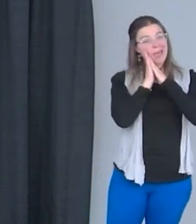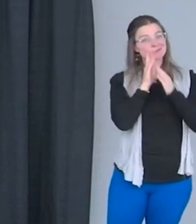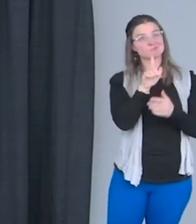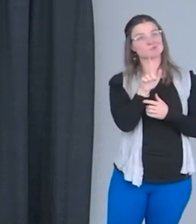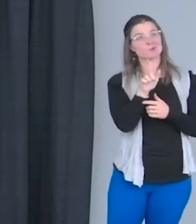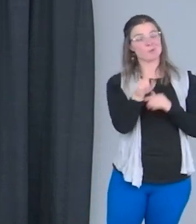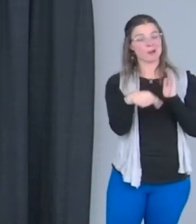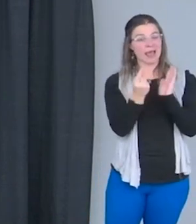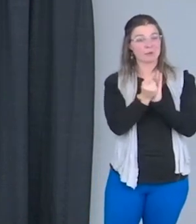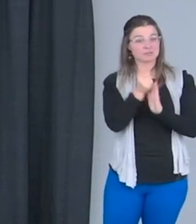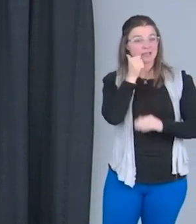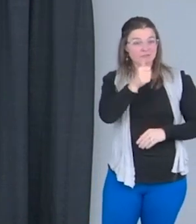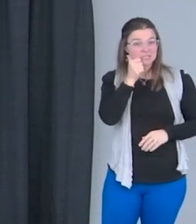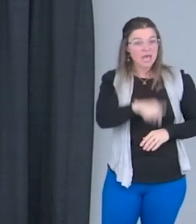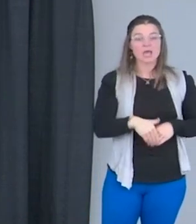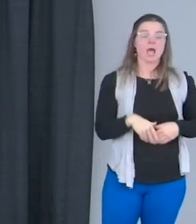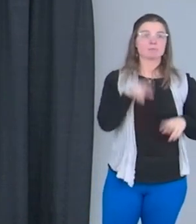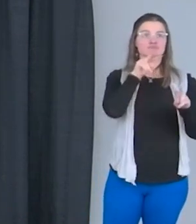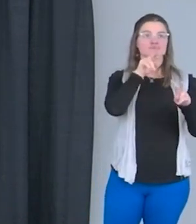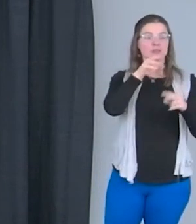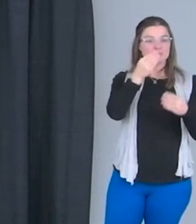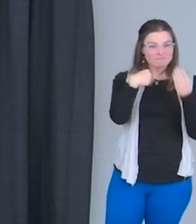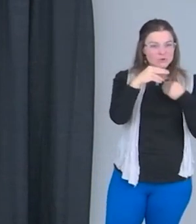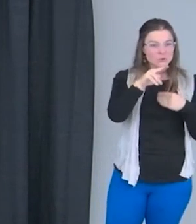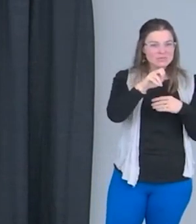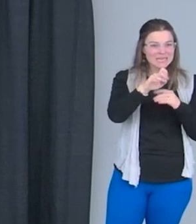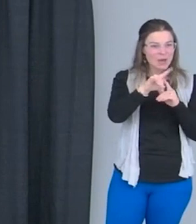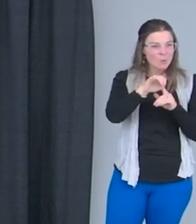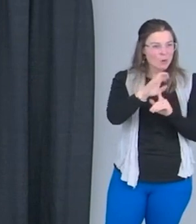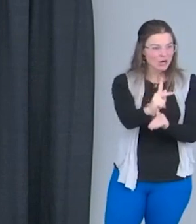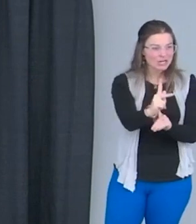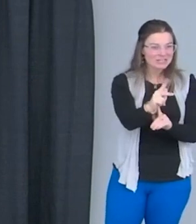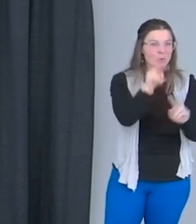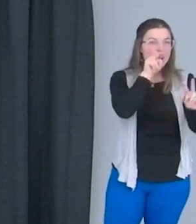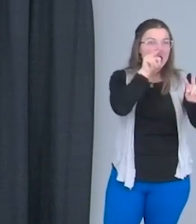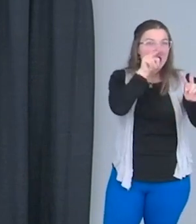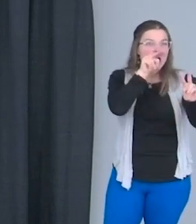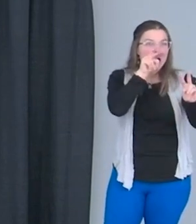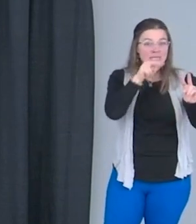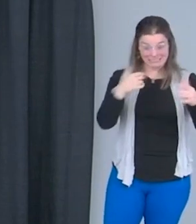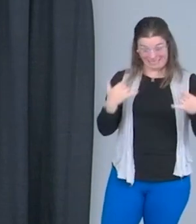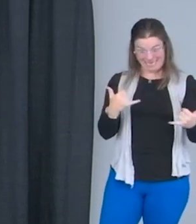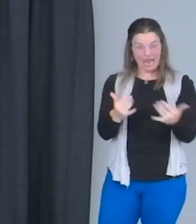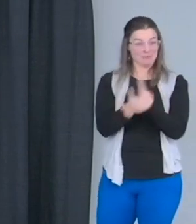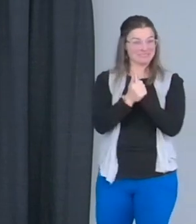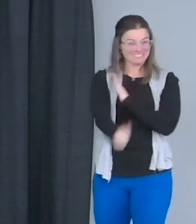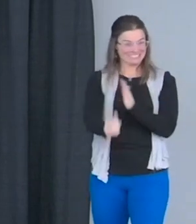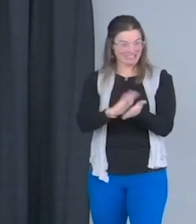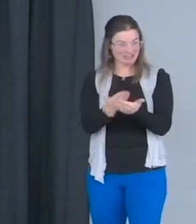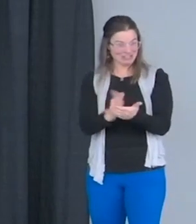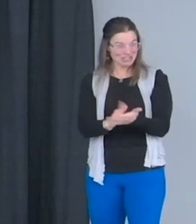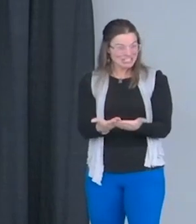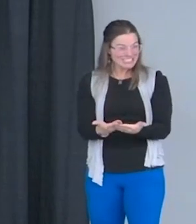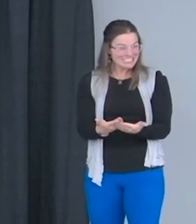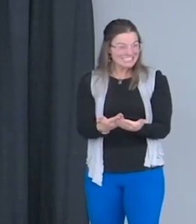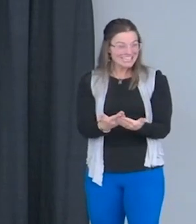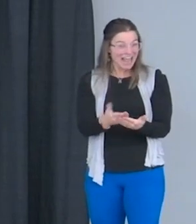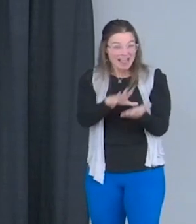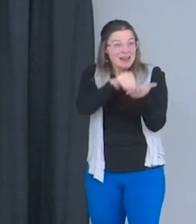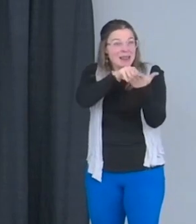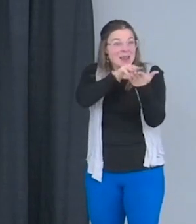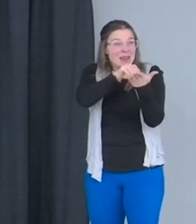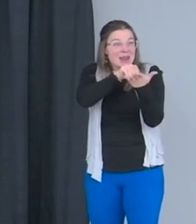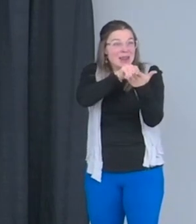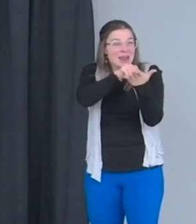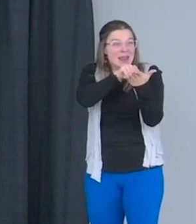I'm like a great cook. Like I'm an amazing cook. And all of it came from the Food Network. I never went nowhere else. I just laid in the